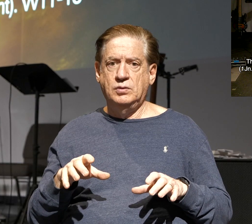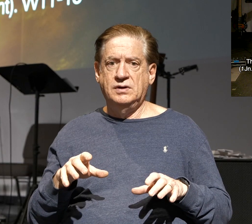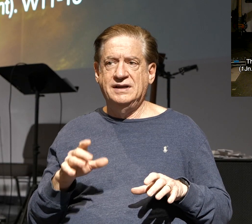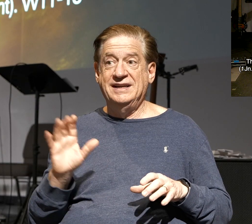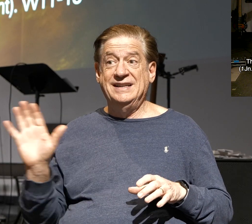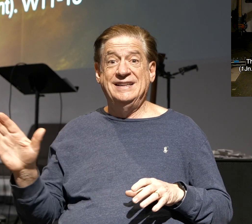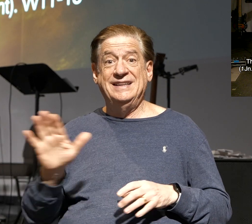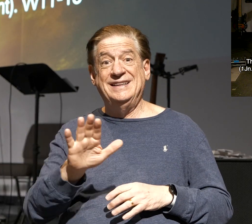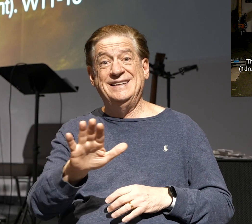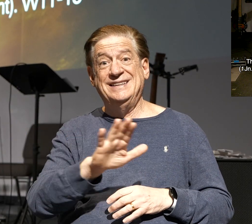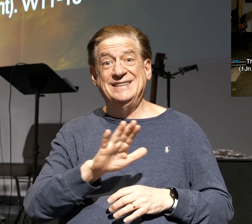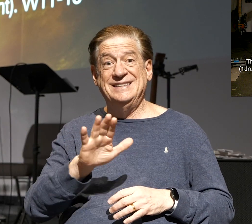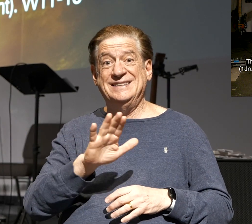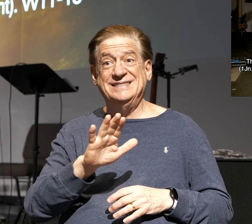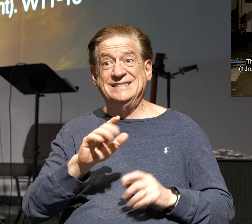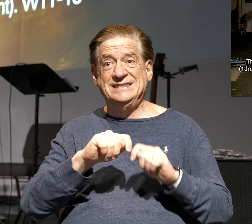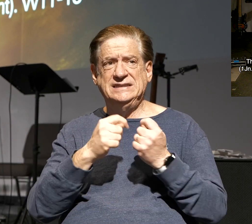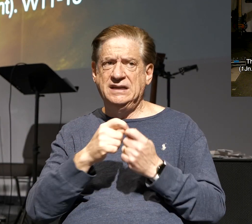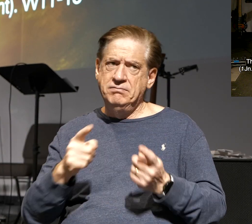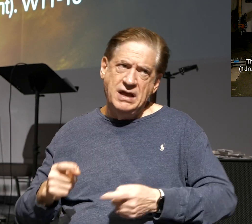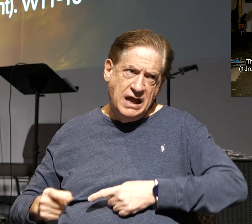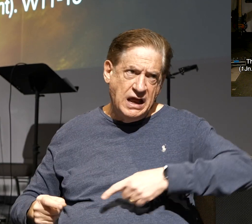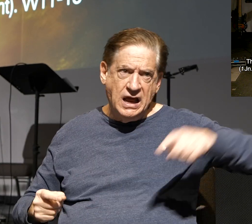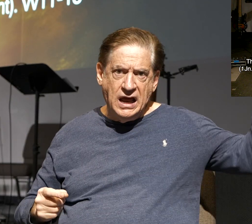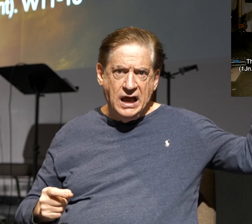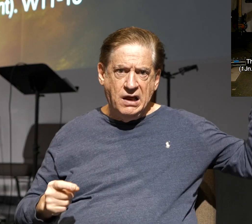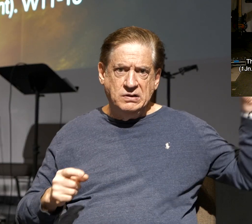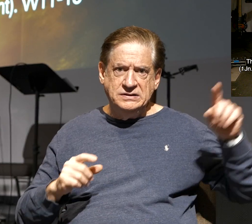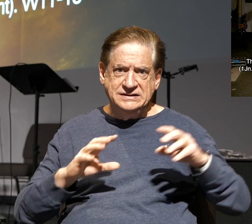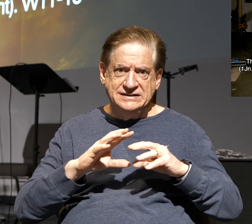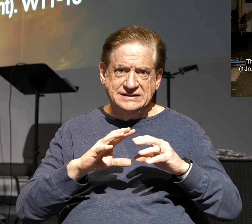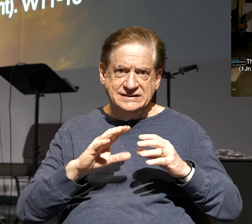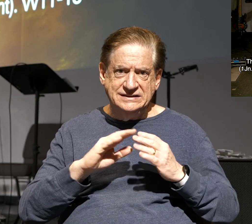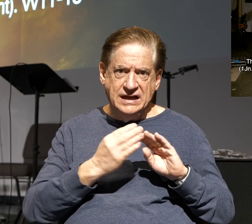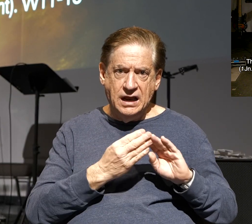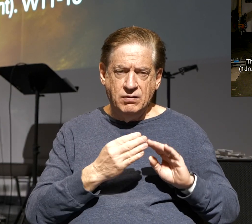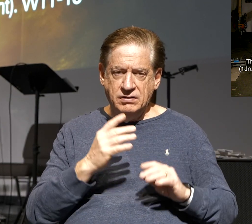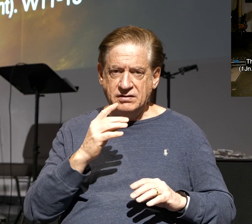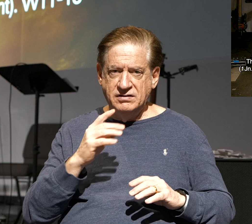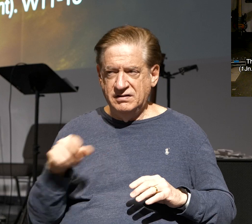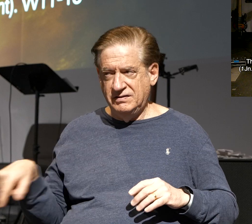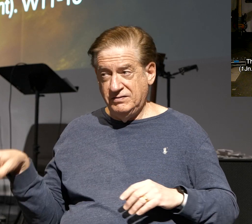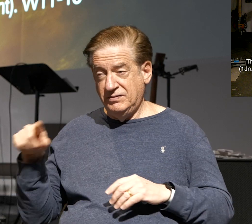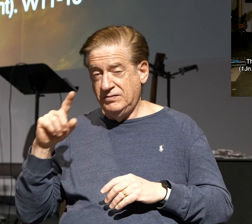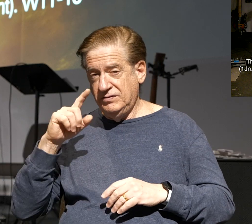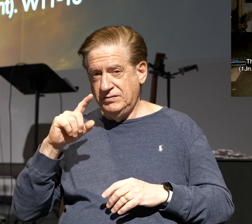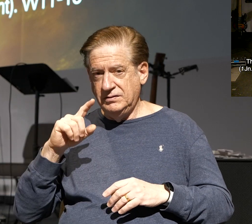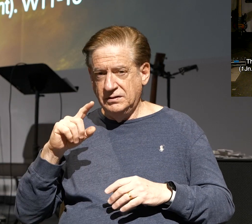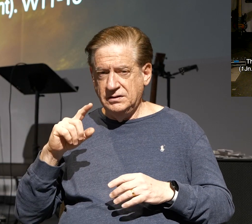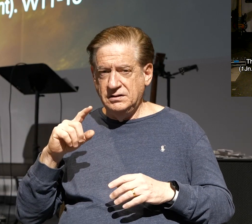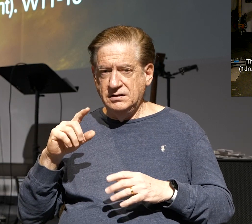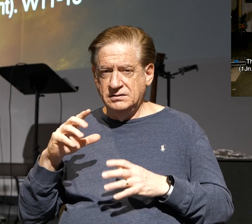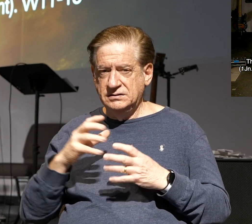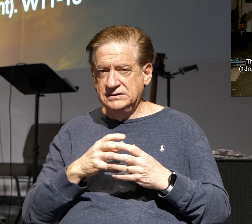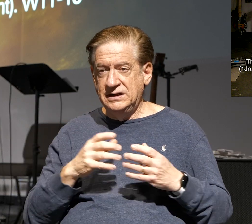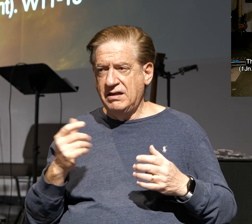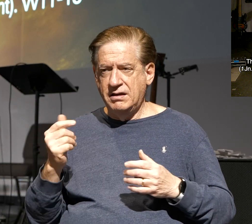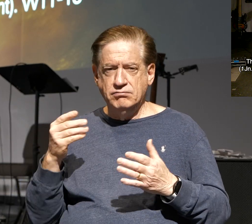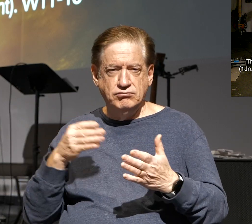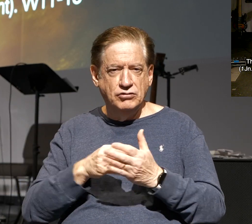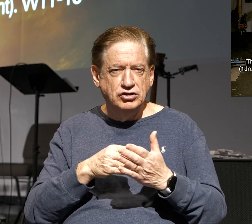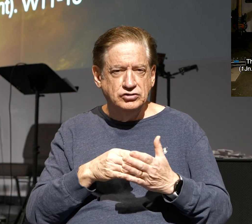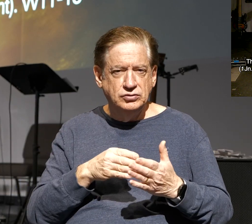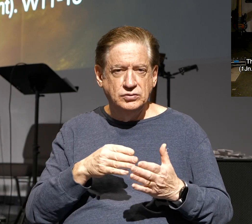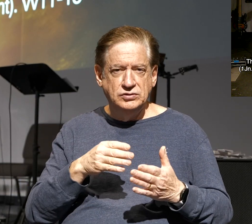his team out of town, Paul's team, run them out of town, and they begin to persecute the church